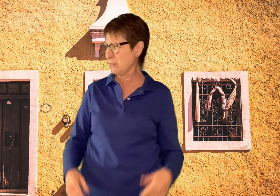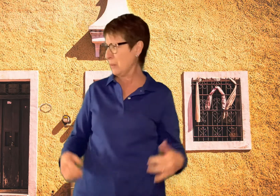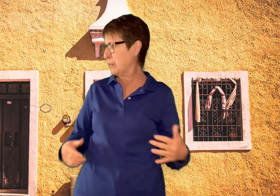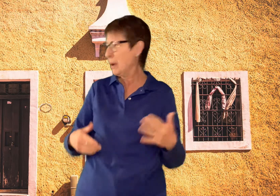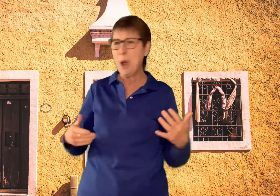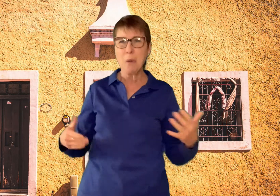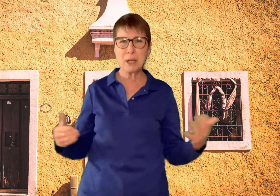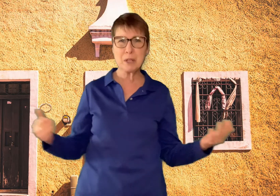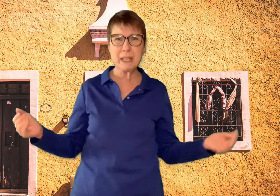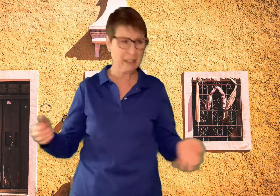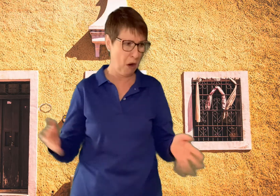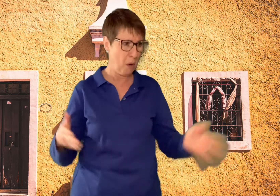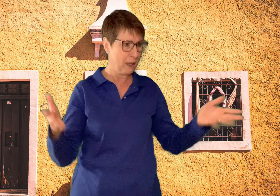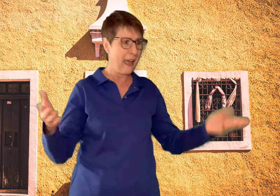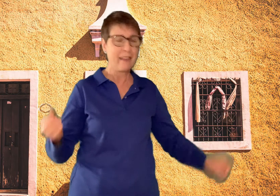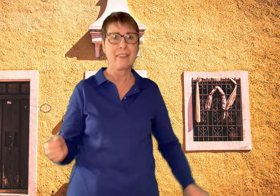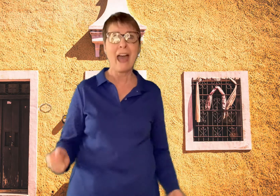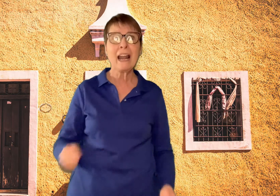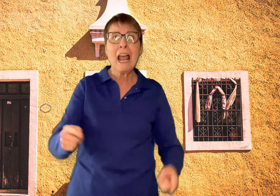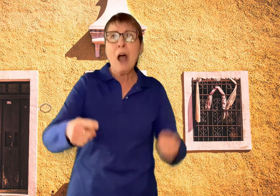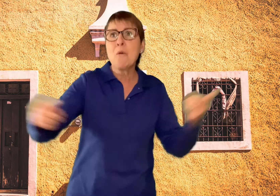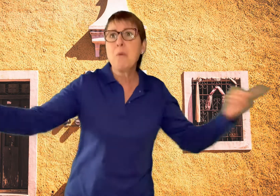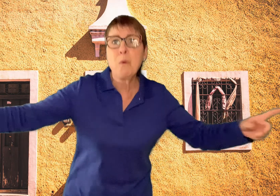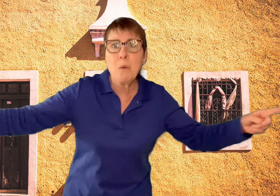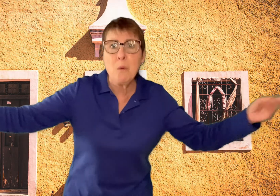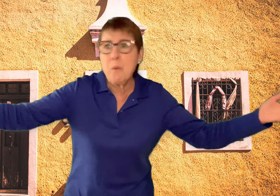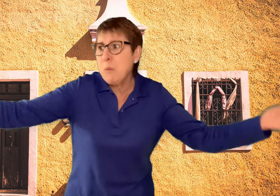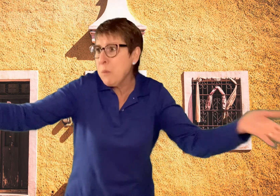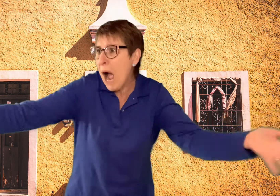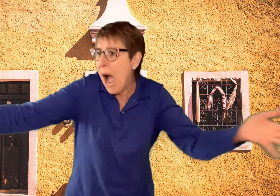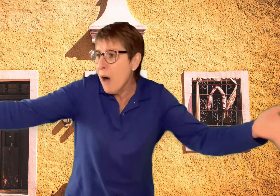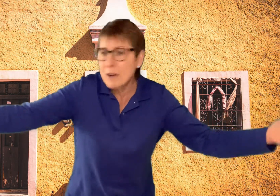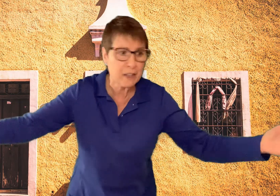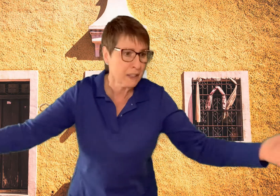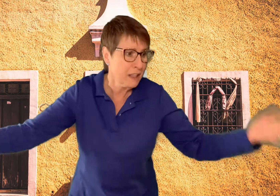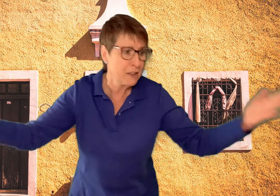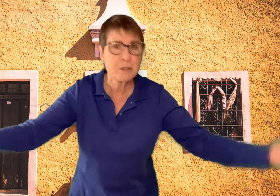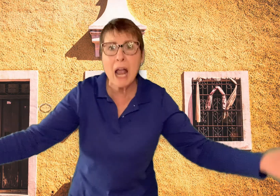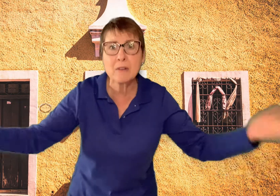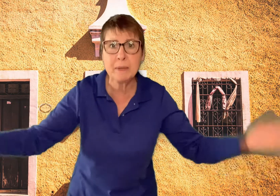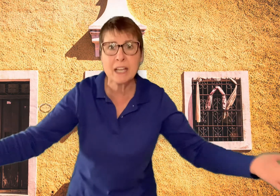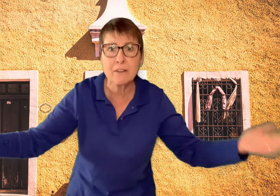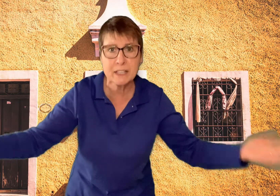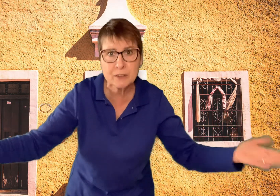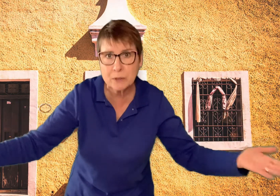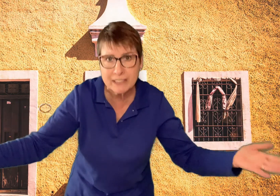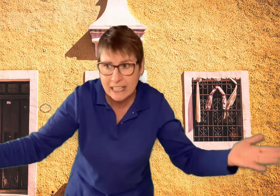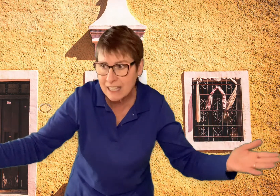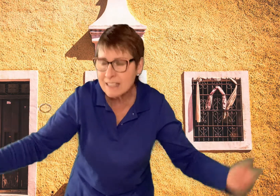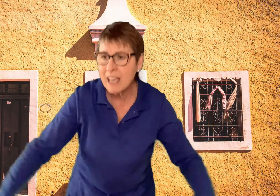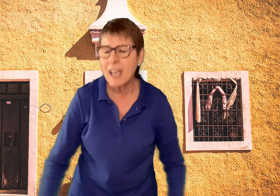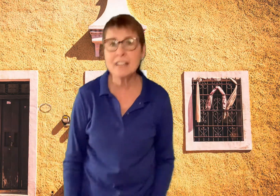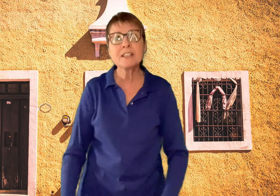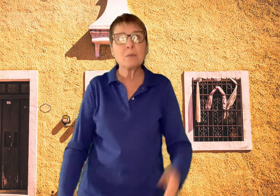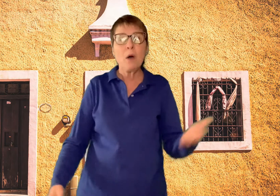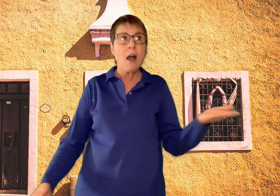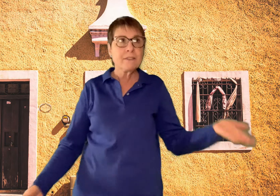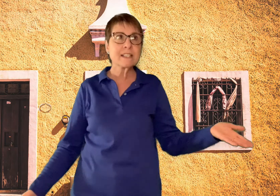what do you mean? Oh yeah, that. How could the ground be covered in tortillas? And she said, well, obviously